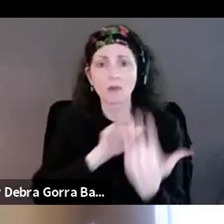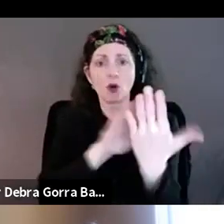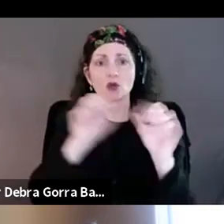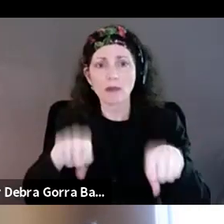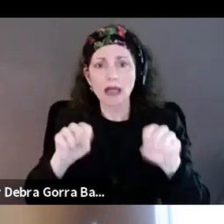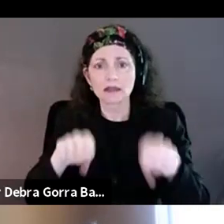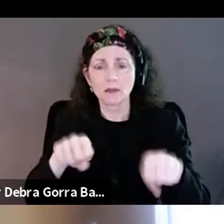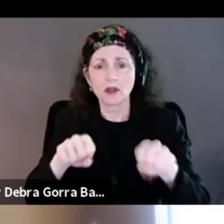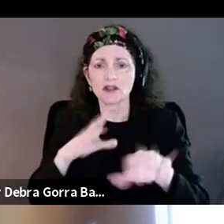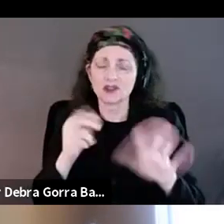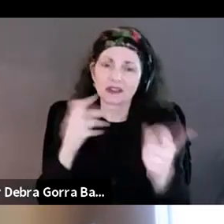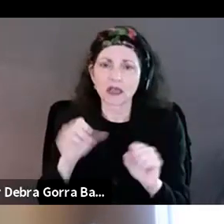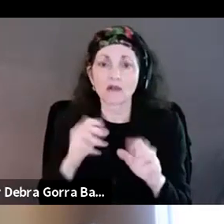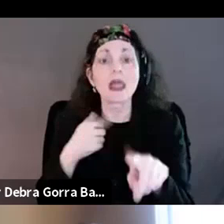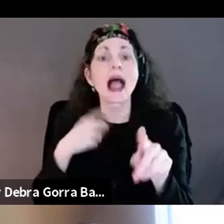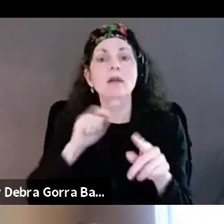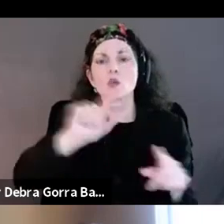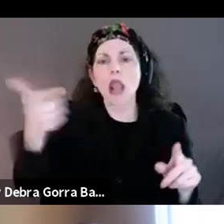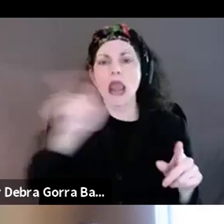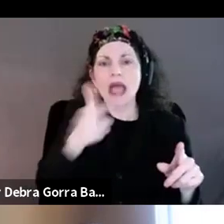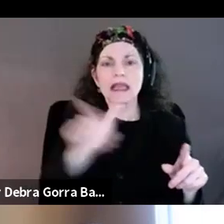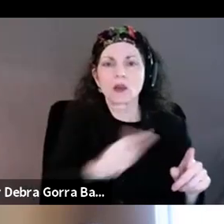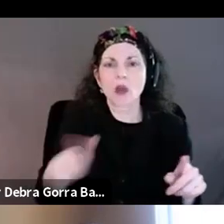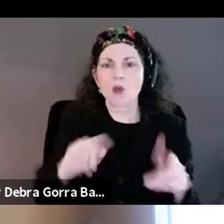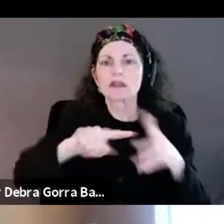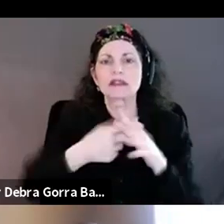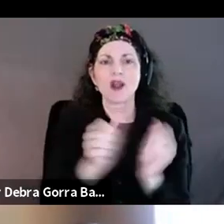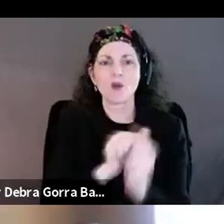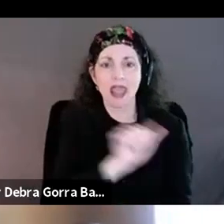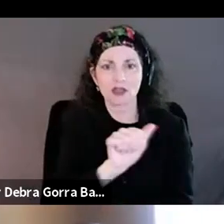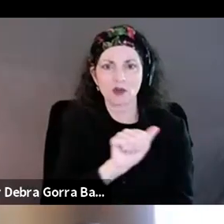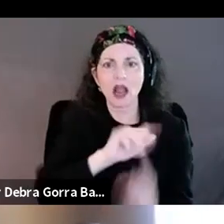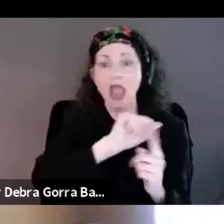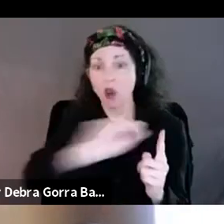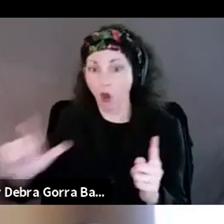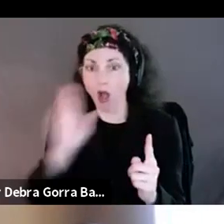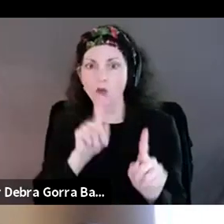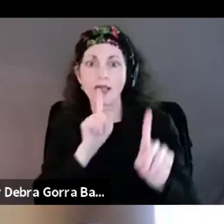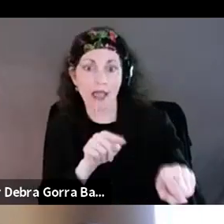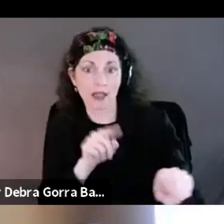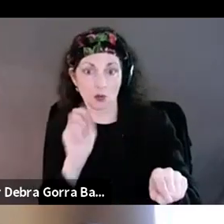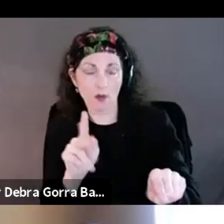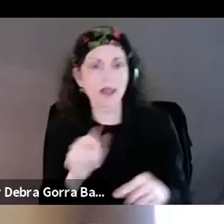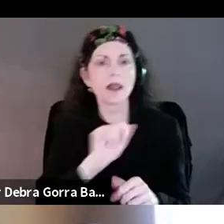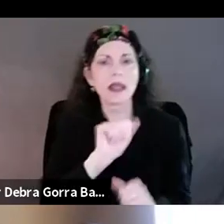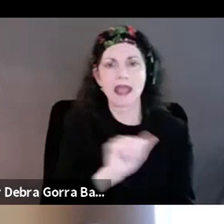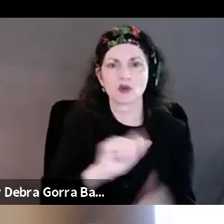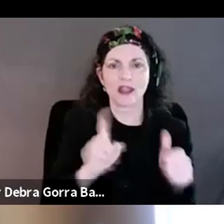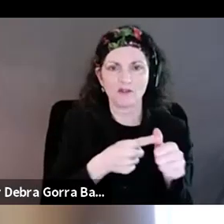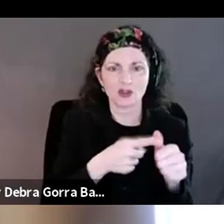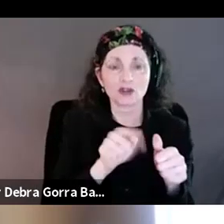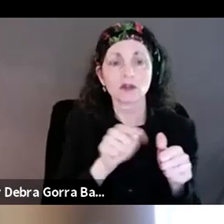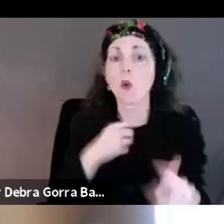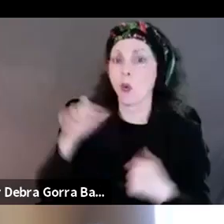lightning round. I'm going to start with Andrea and everyone will have a chance to speak to that question. Yes, I